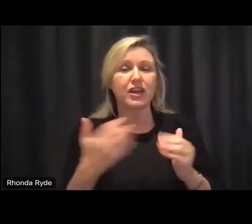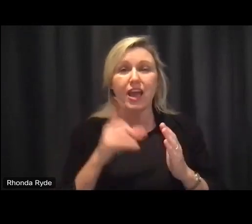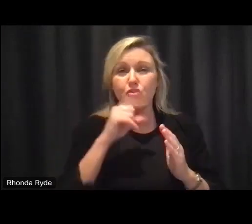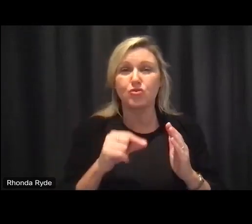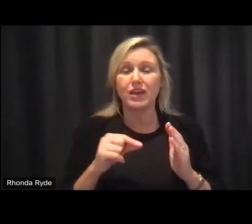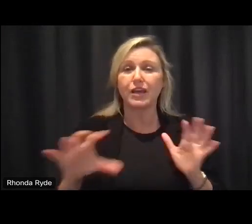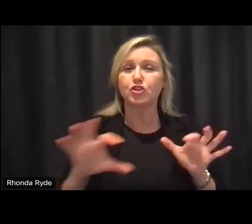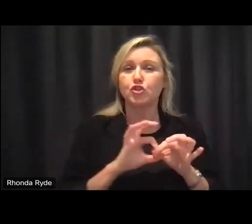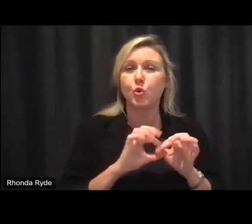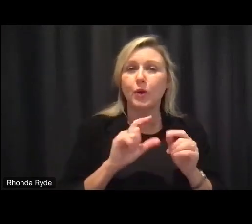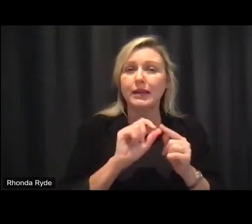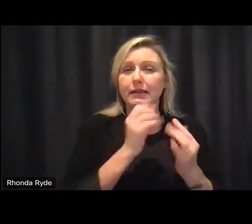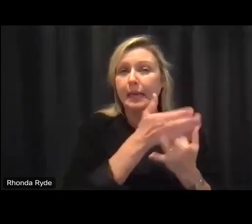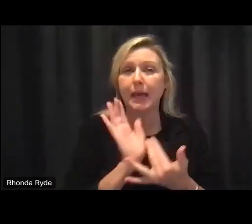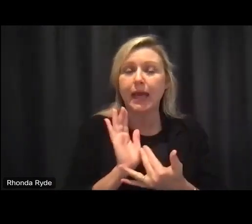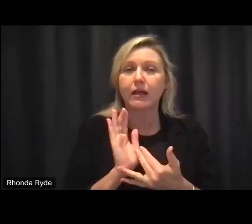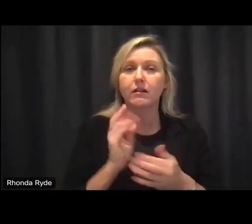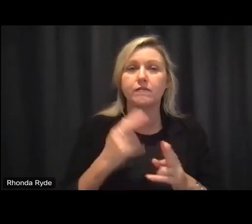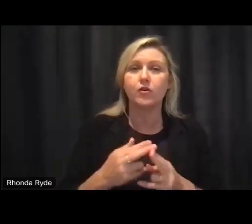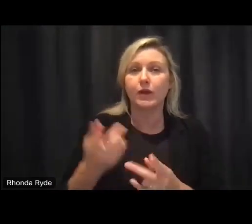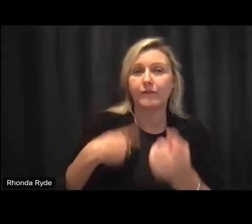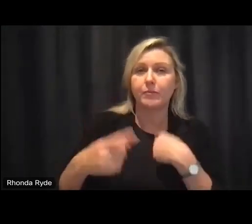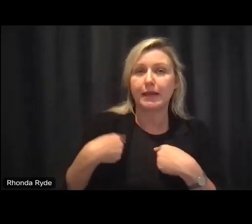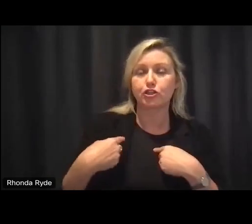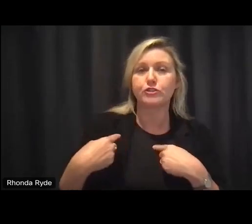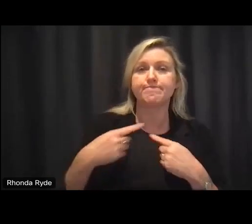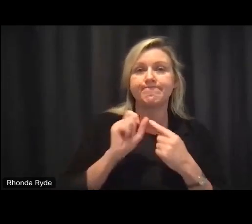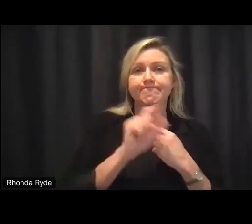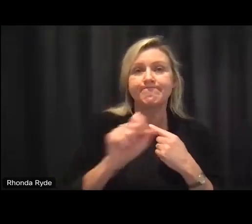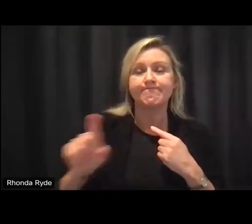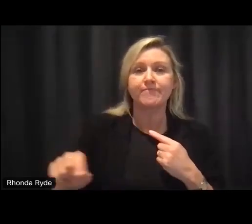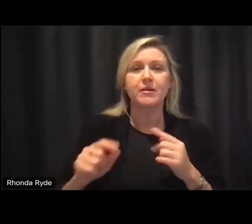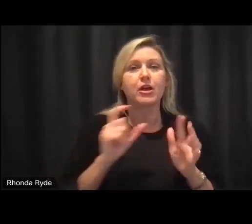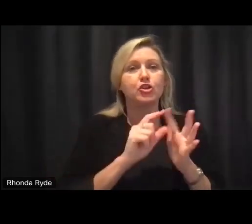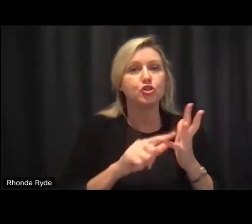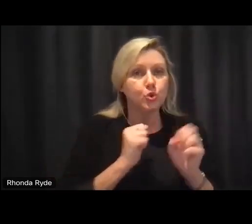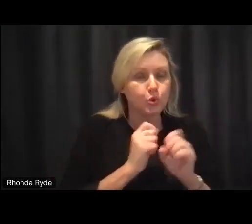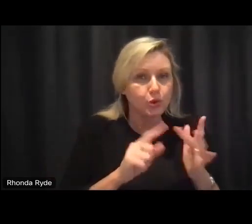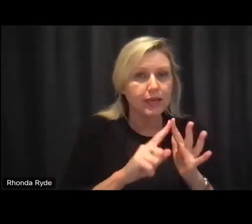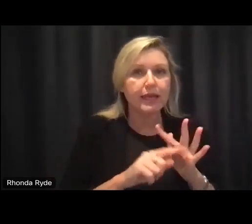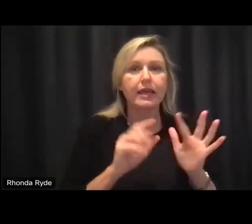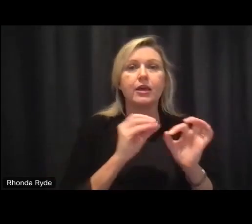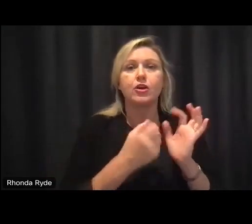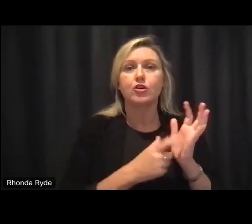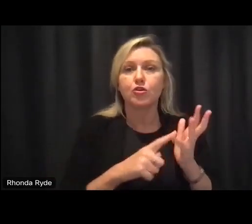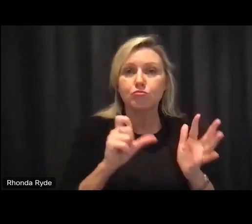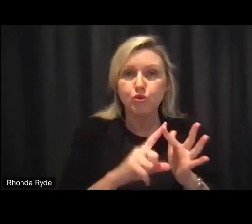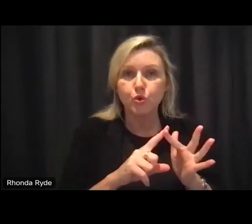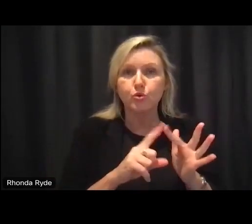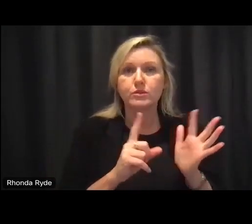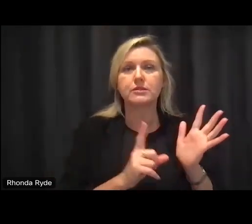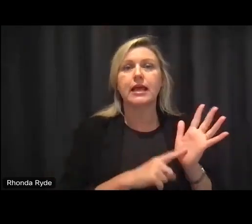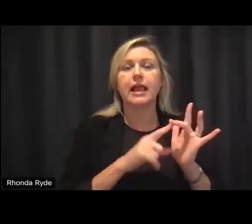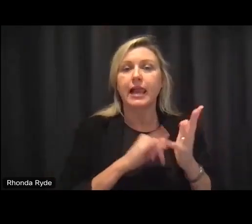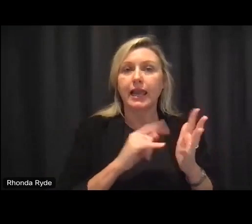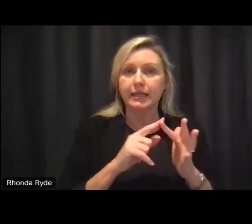you can um get involved but i really encourage like like doogie like bruce like lisa really encourage you to